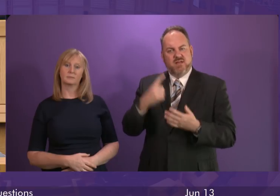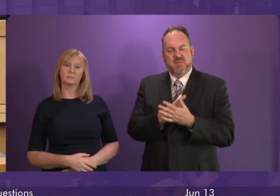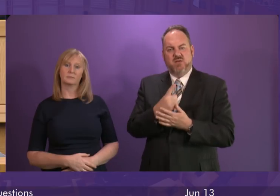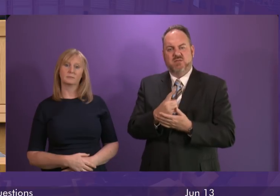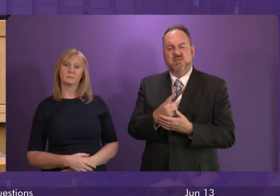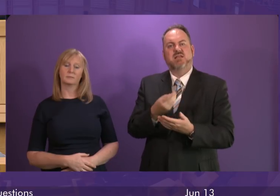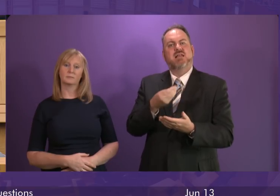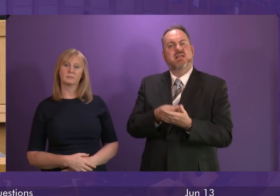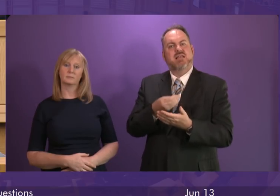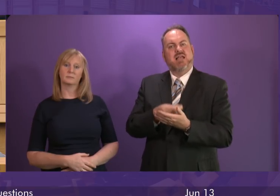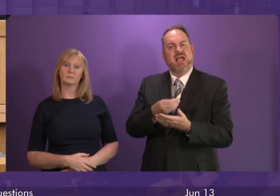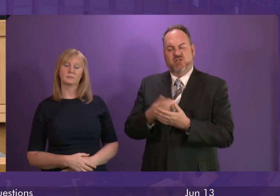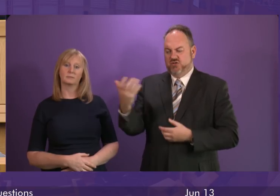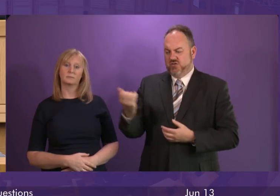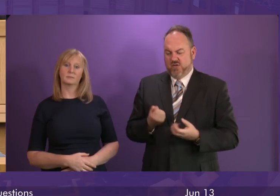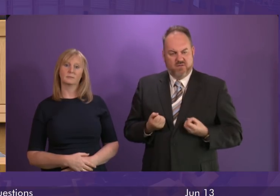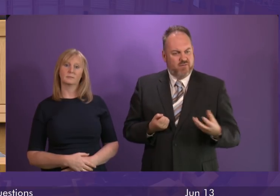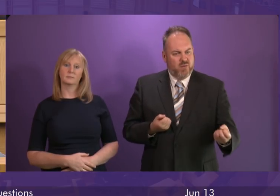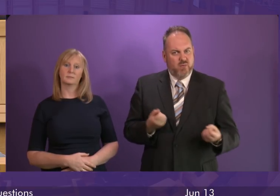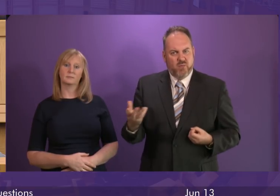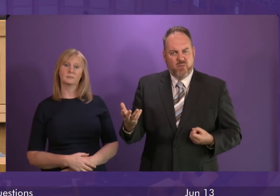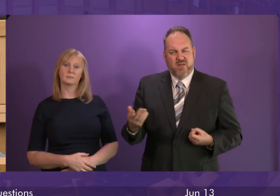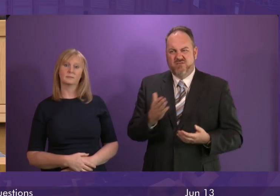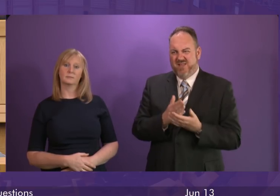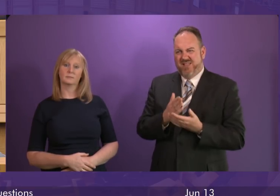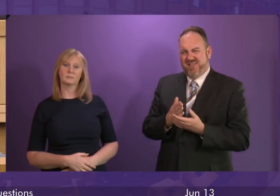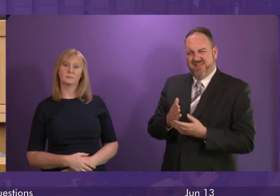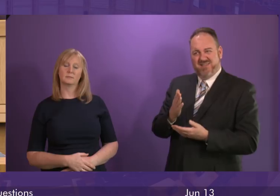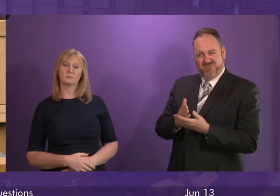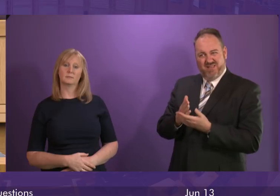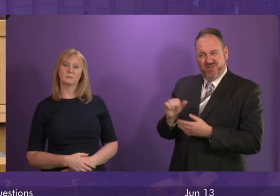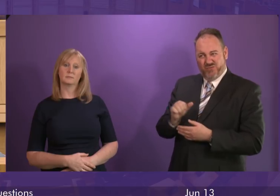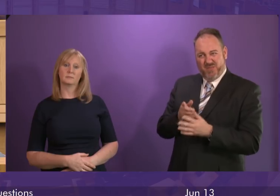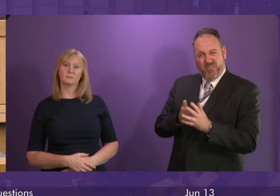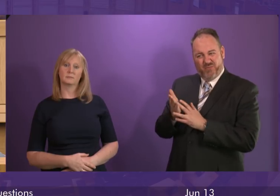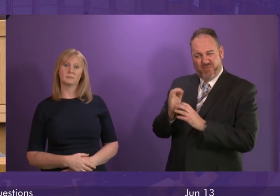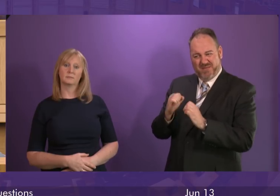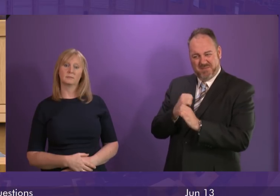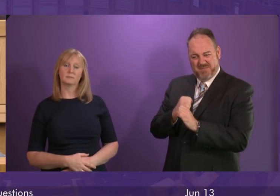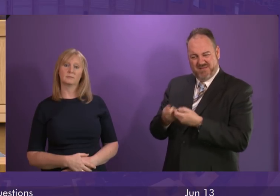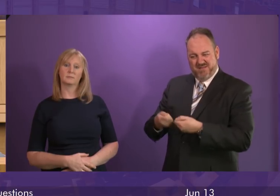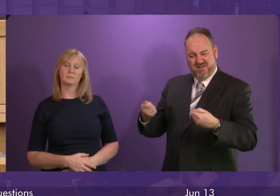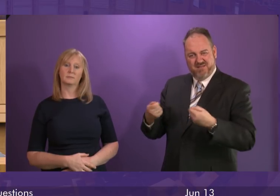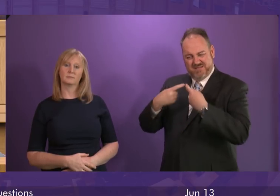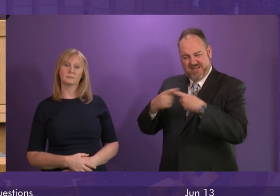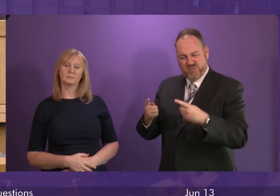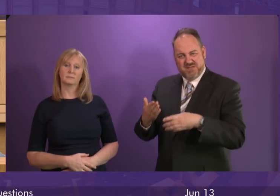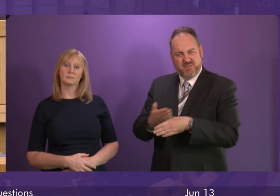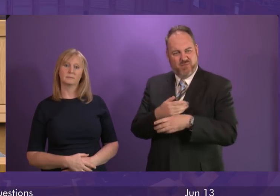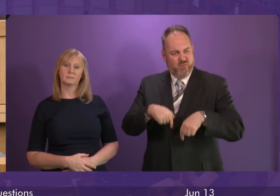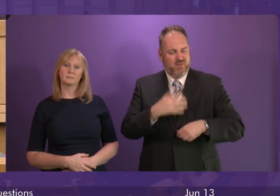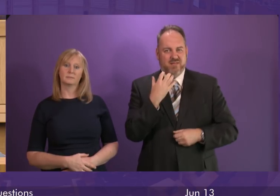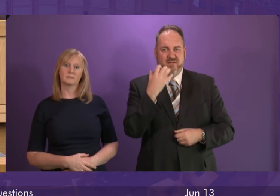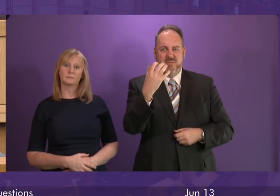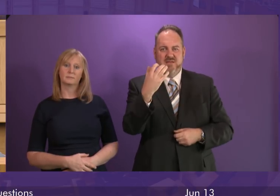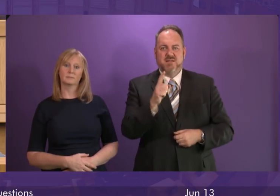think this is an acceptable way for the Scottish Government to communicate with the third sector? And while they're trying to resolve the administration issues